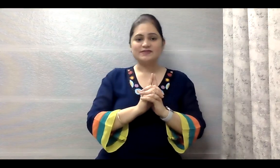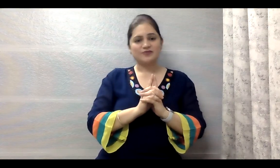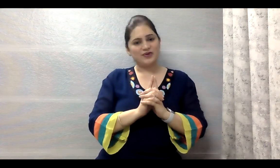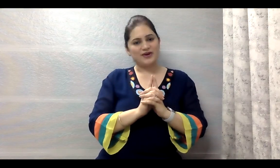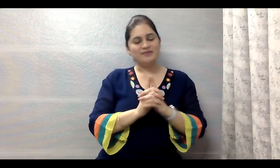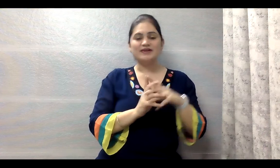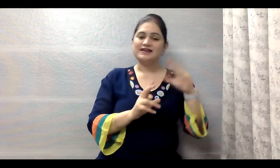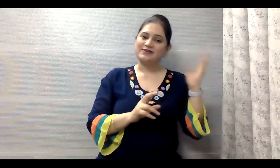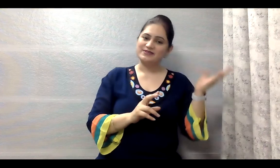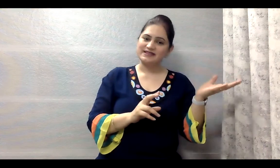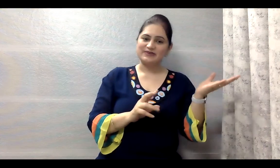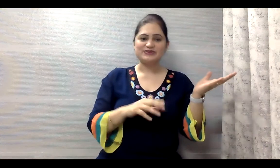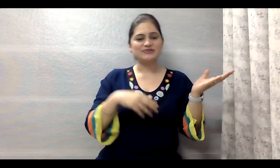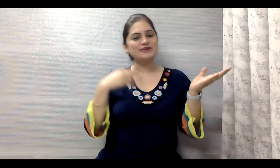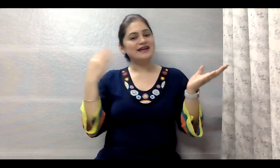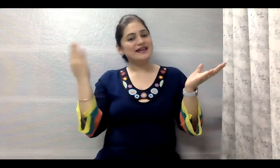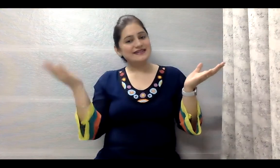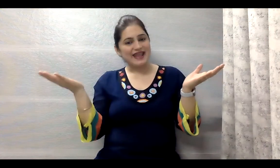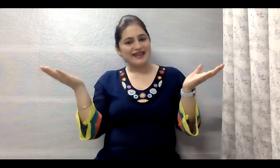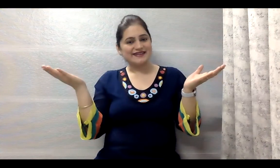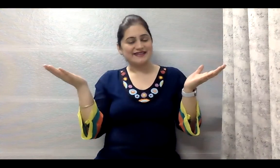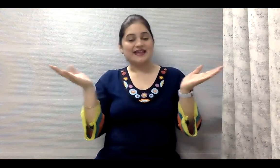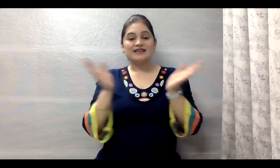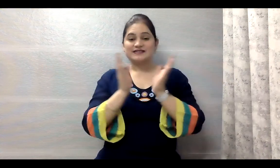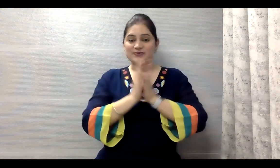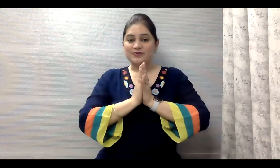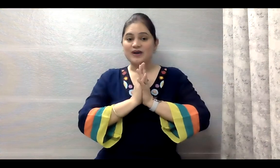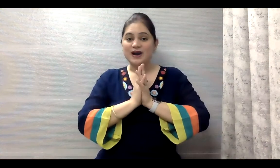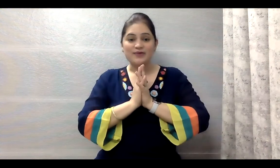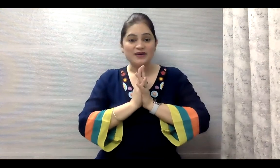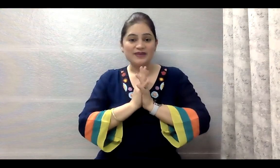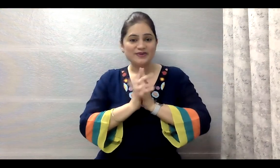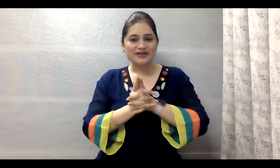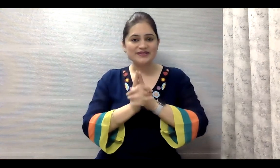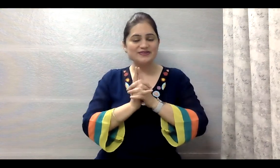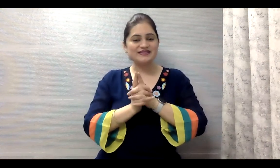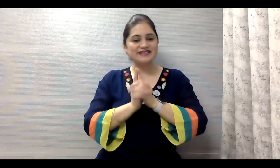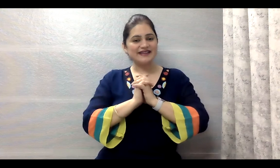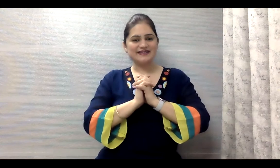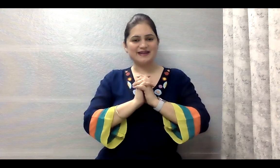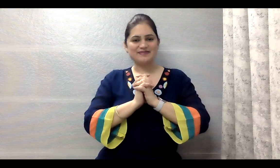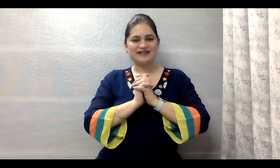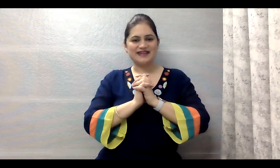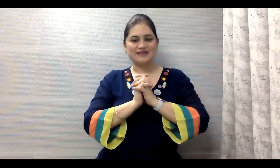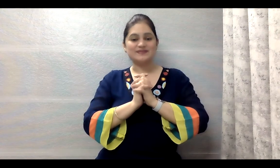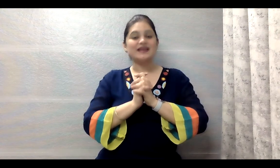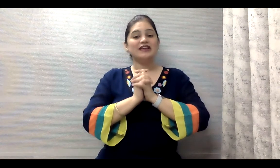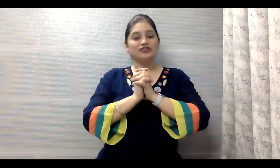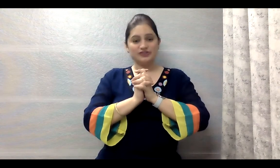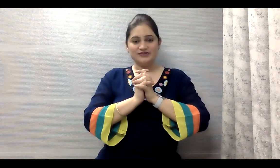from 0 to 10. So how are we going to recite the number names? Children,